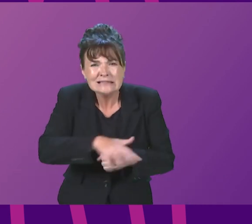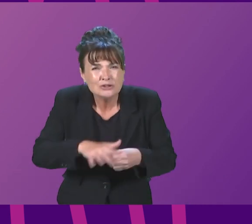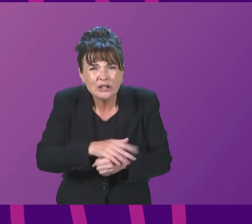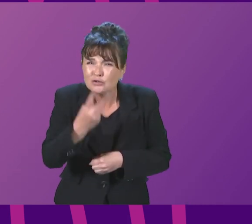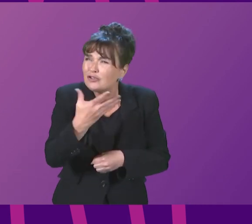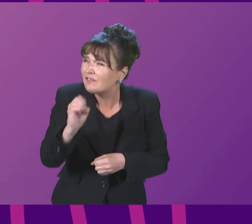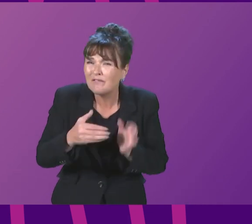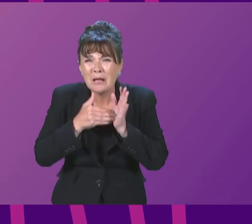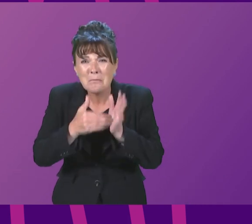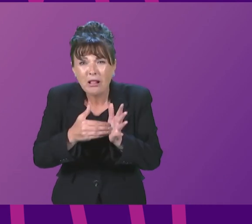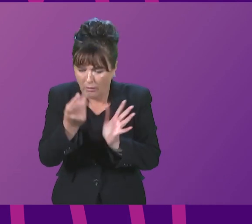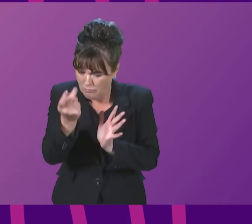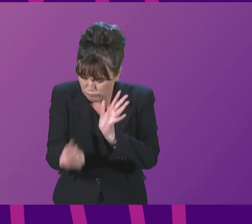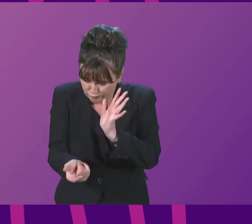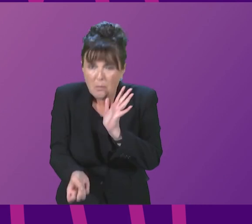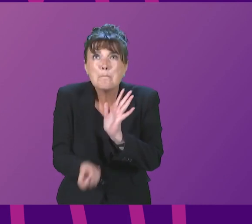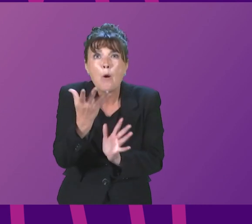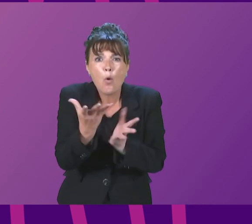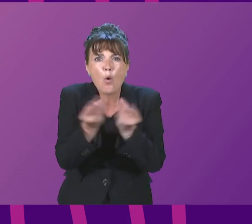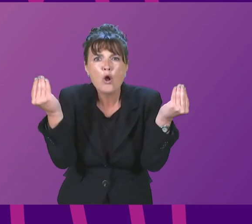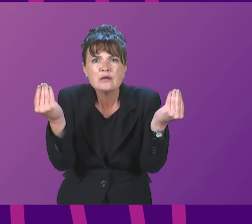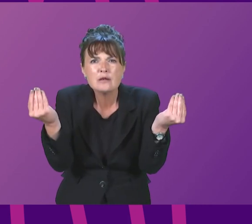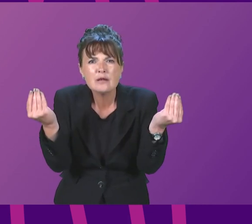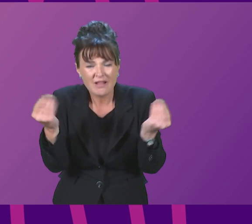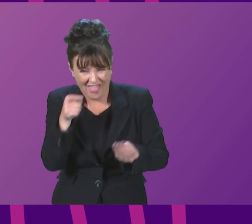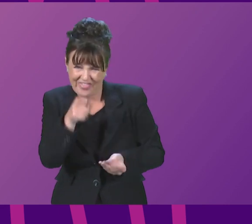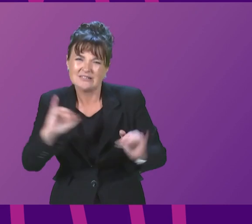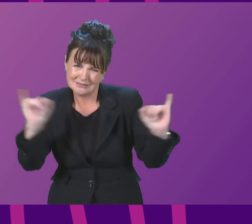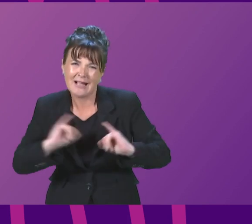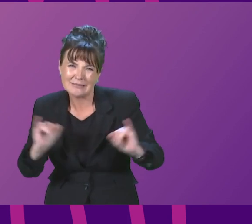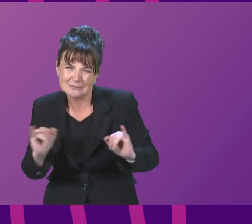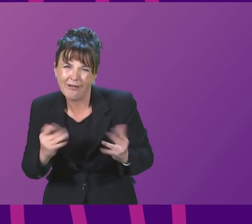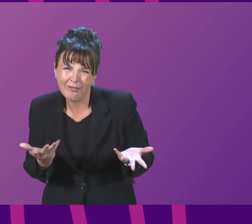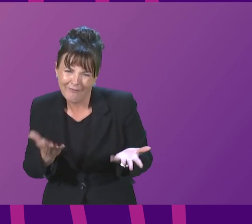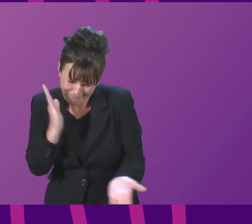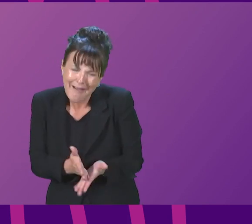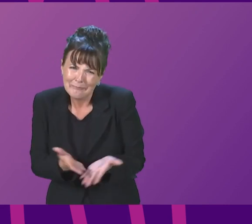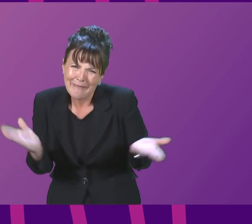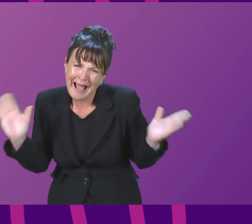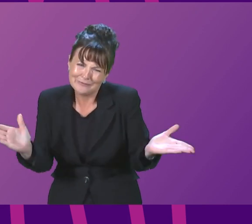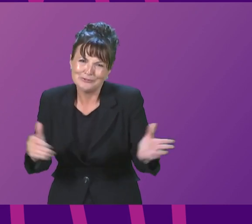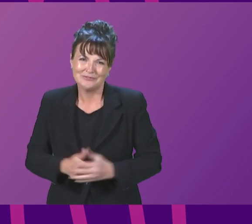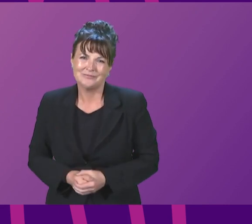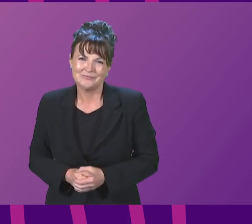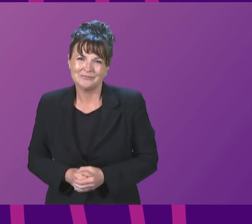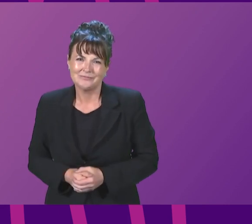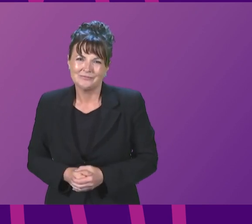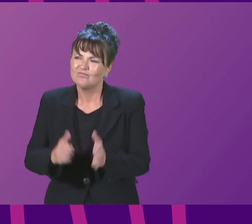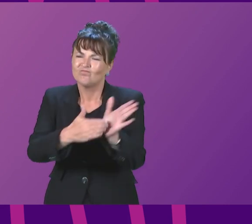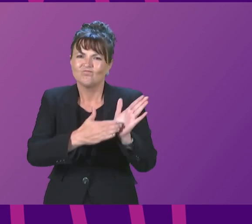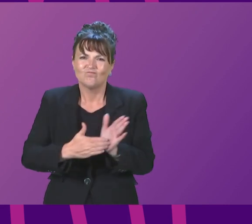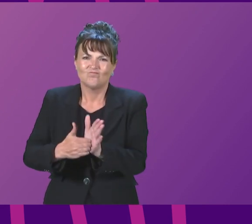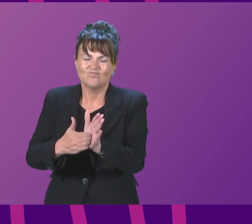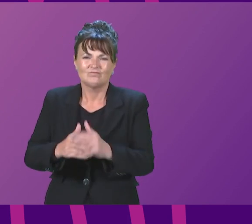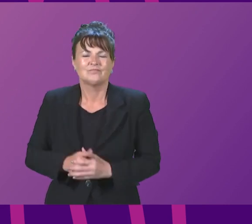million up in smoke, nothing to show for it. If that's not a scandal, I don't know what is. But